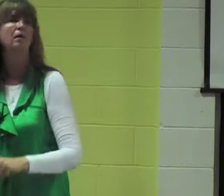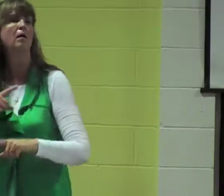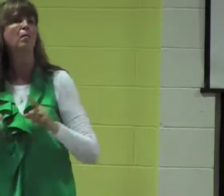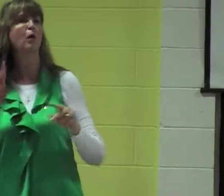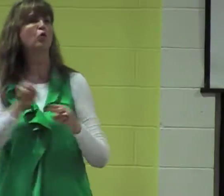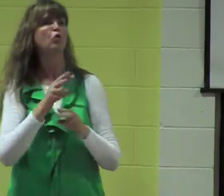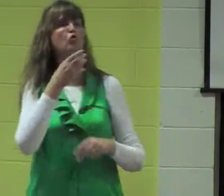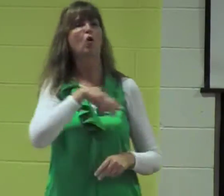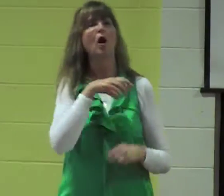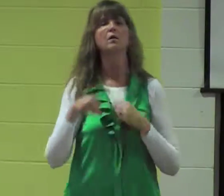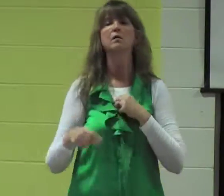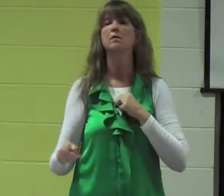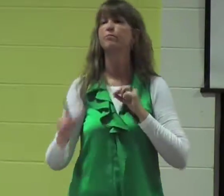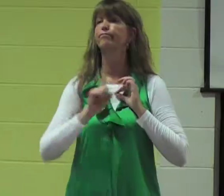Yes, they are followers of Jesus,